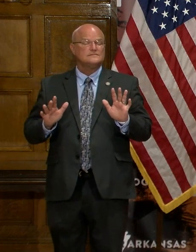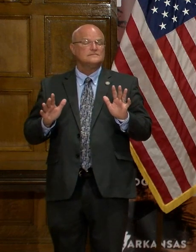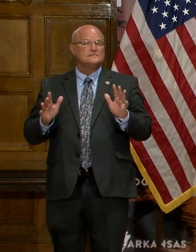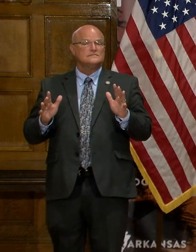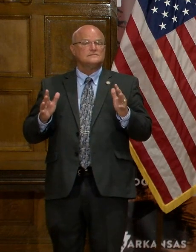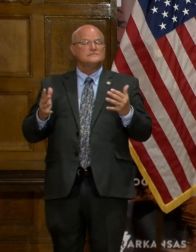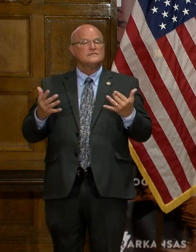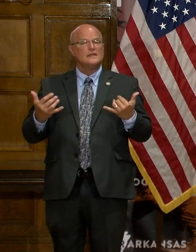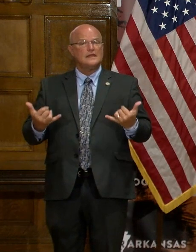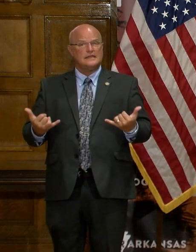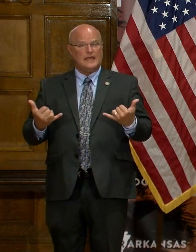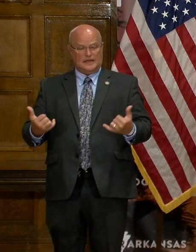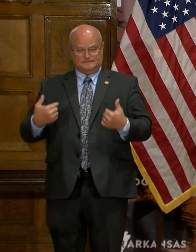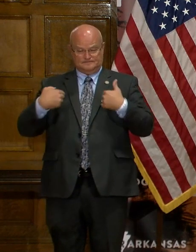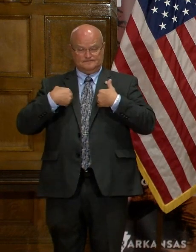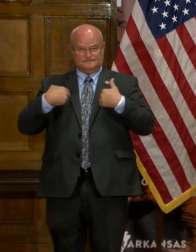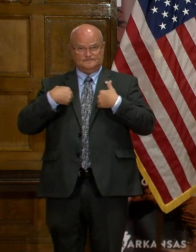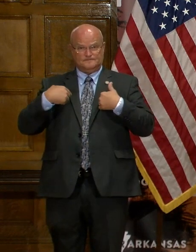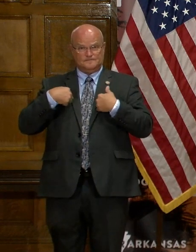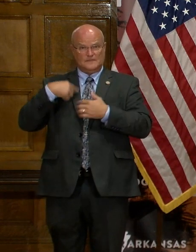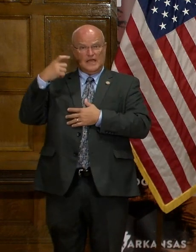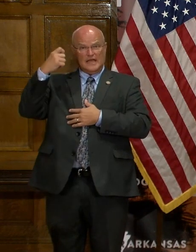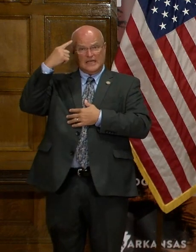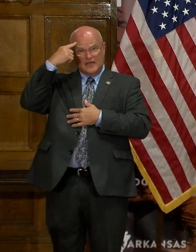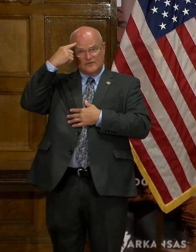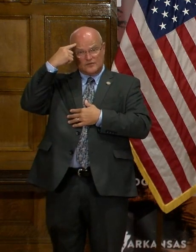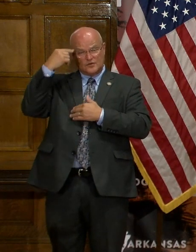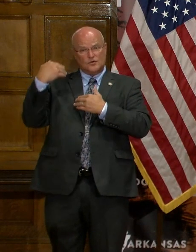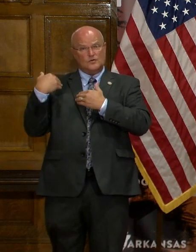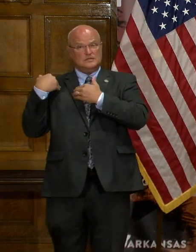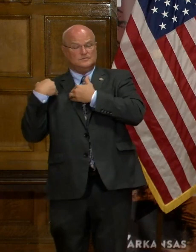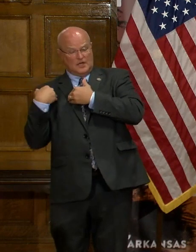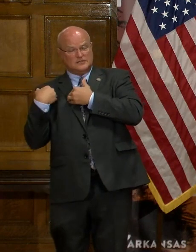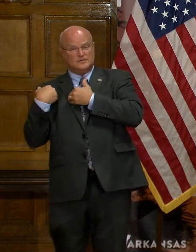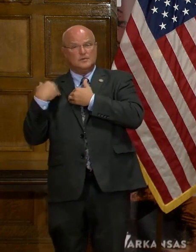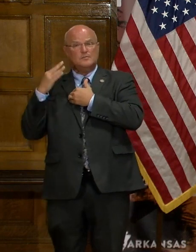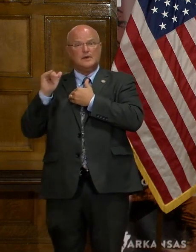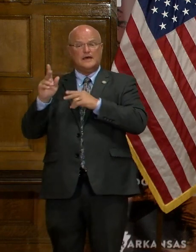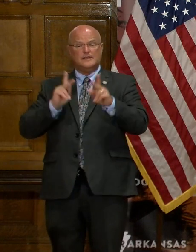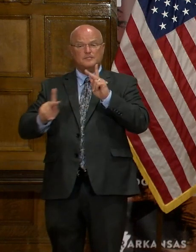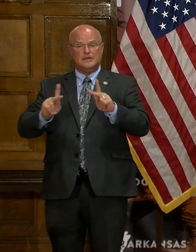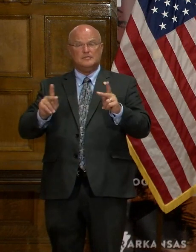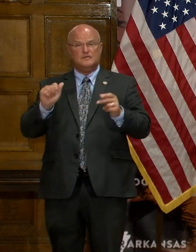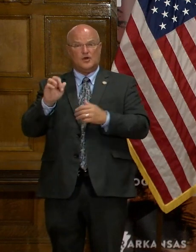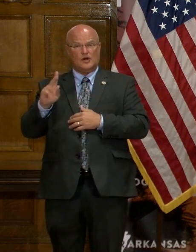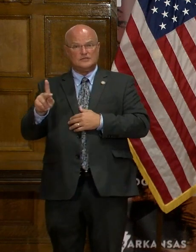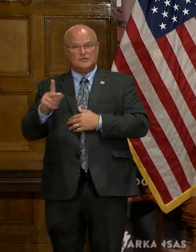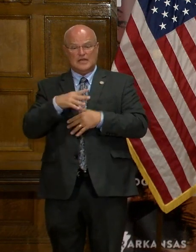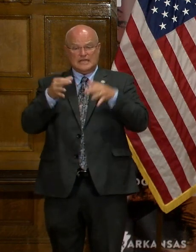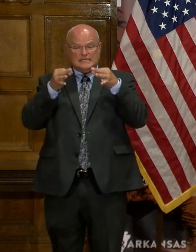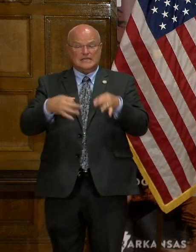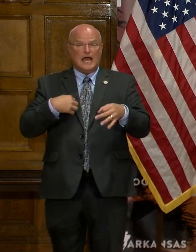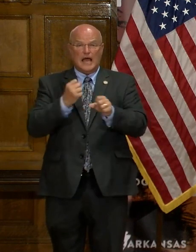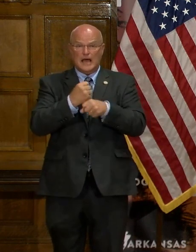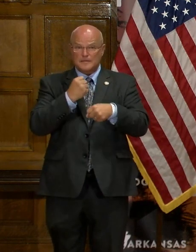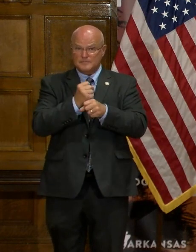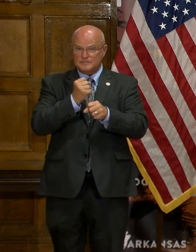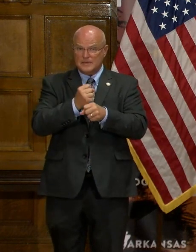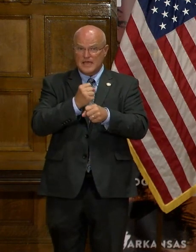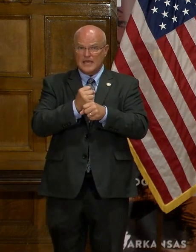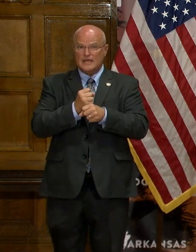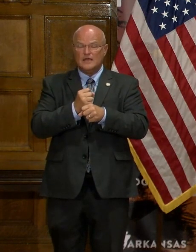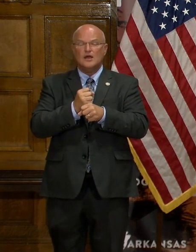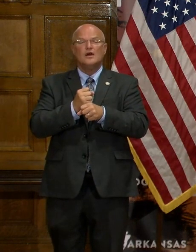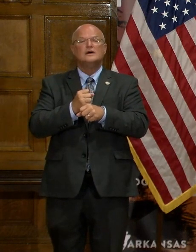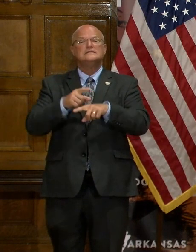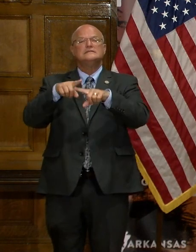I as governor am accountable to the people of Arkansas. I'm elected by the people of Arkansas and the decisions I make are